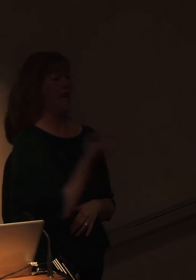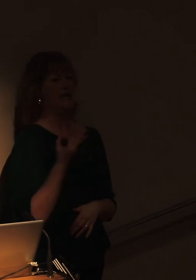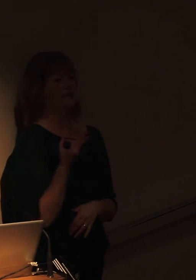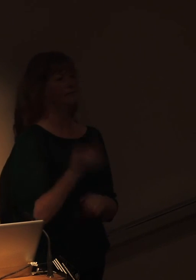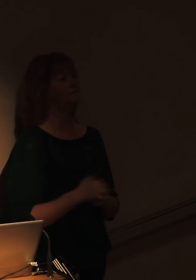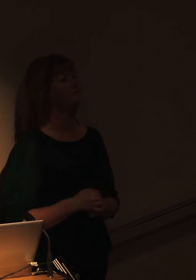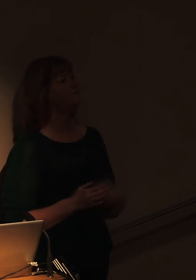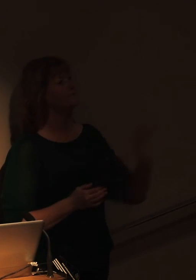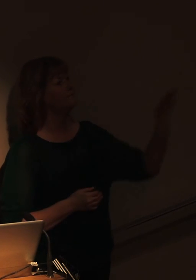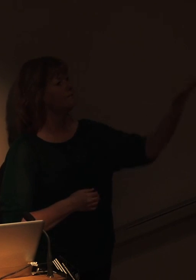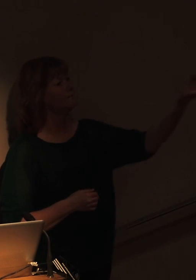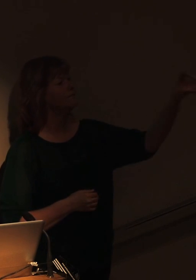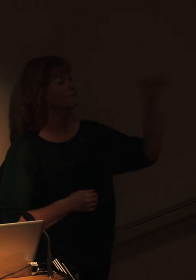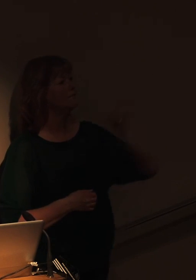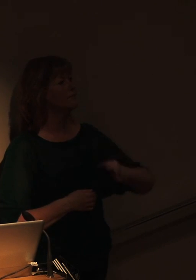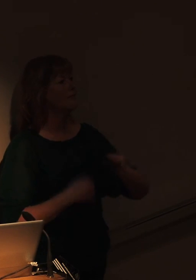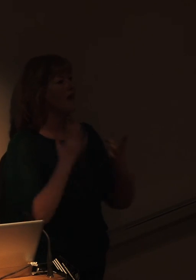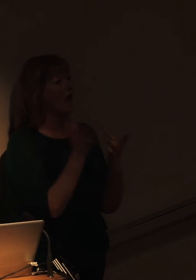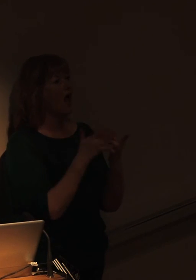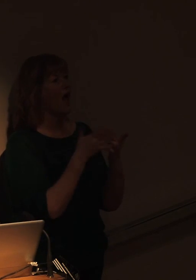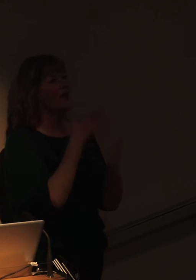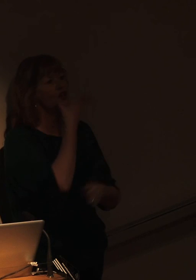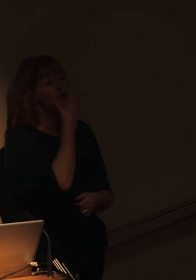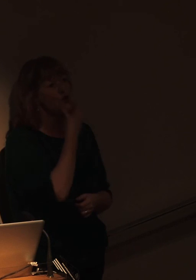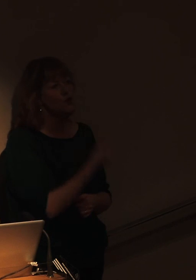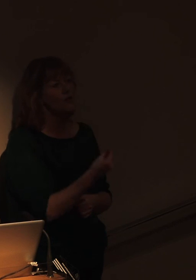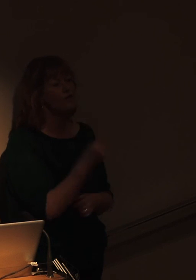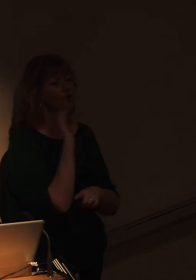Yep? Is that all the use of the sharks? What do you think of the fish?